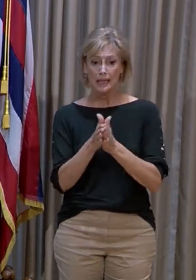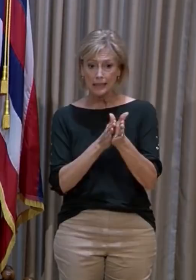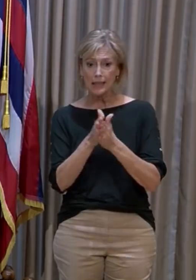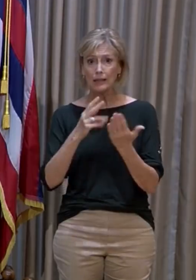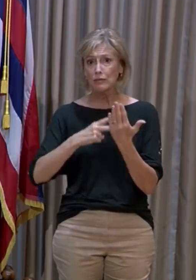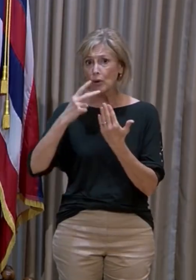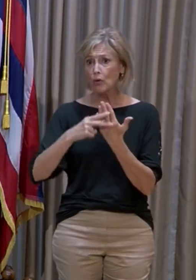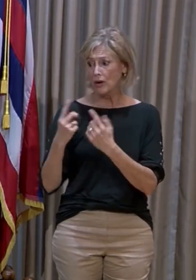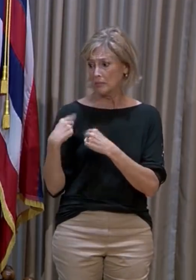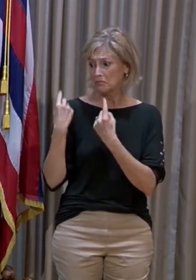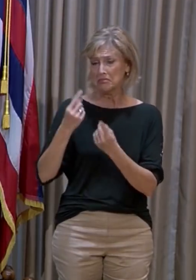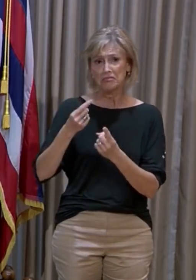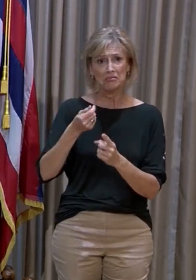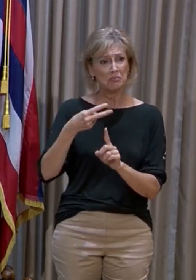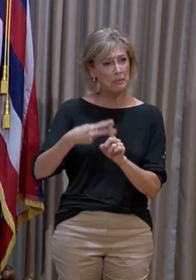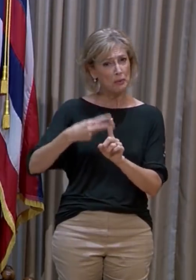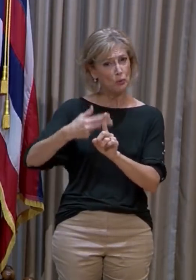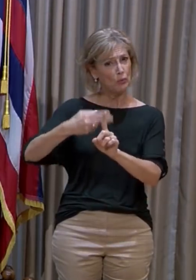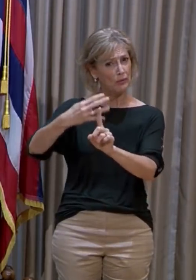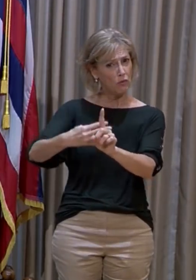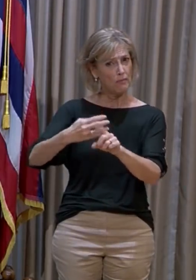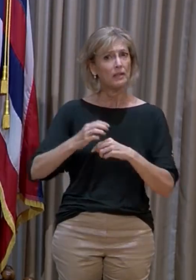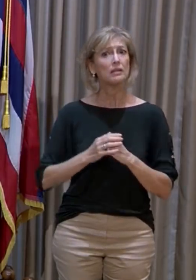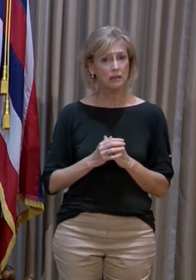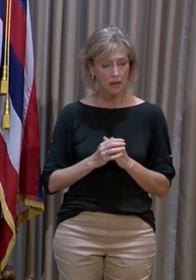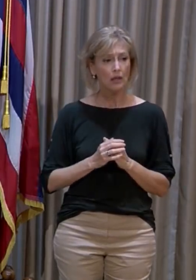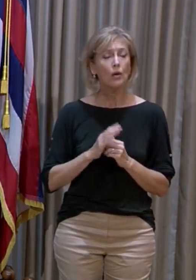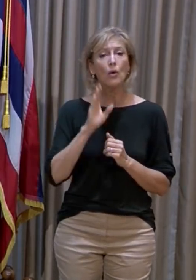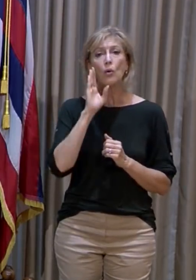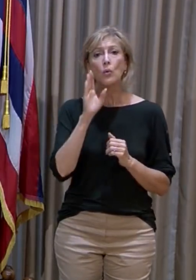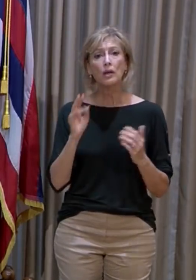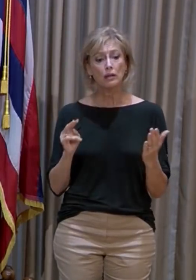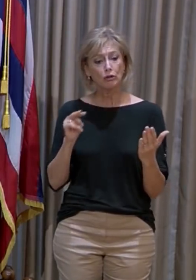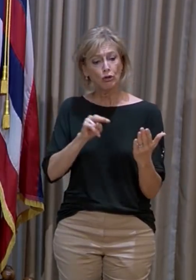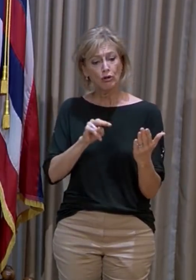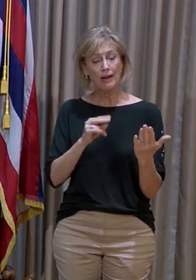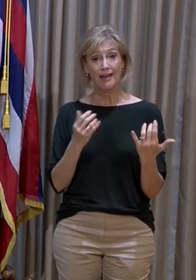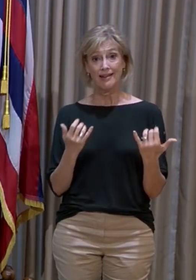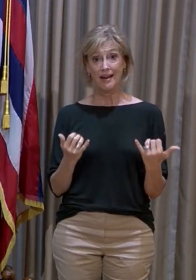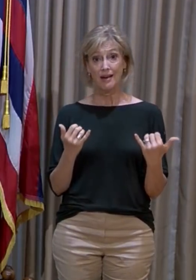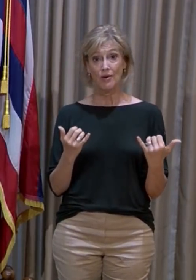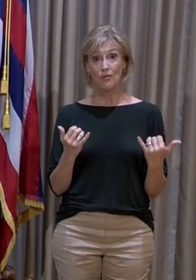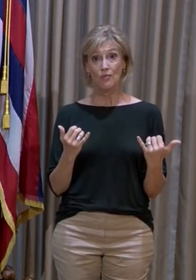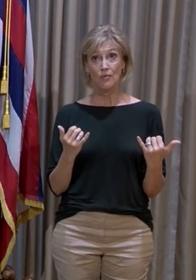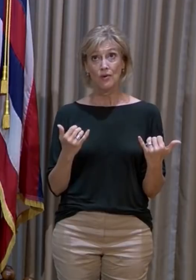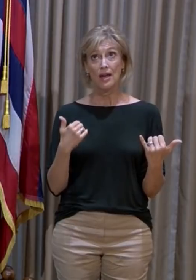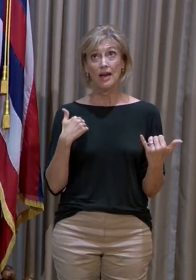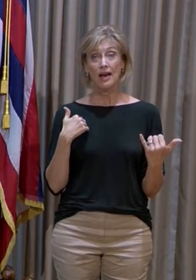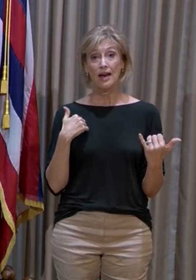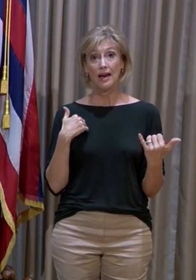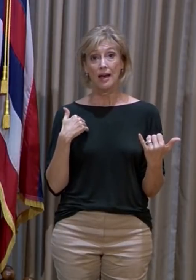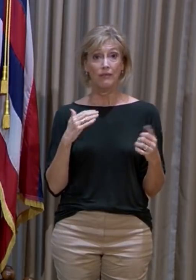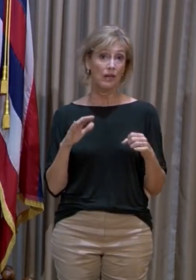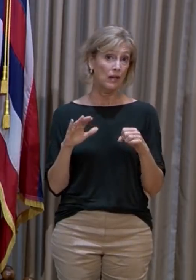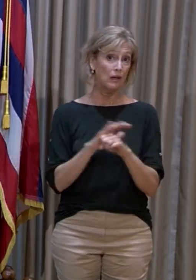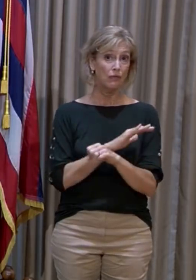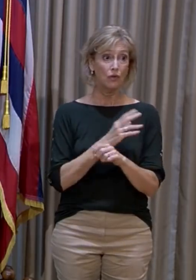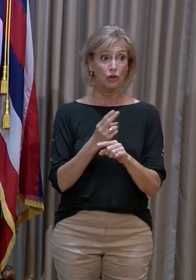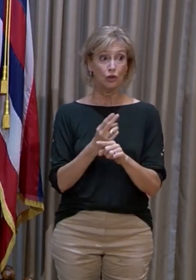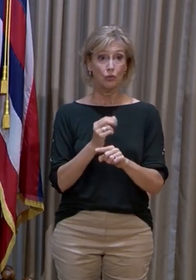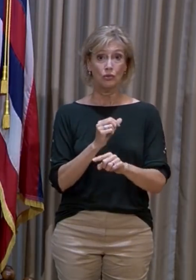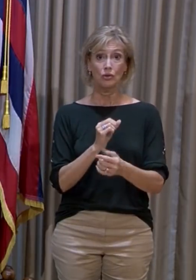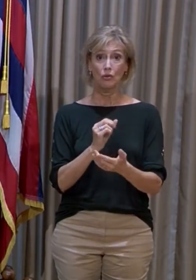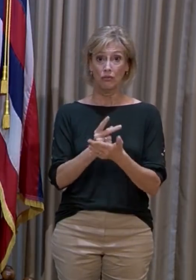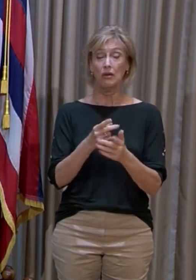for the last several months. We will be looking at now that we have full use authorization